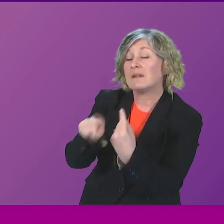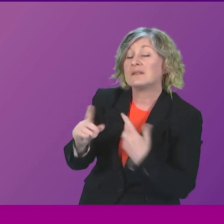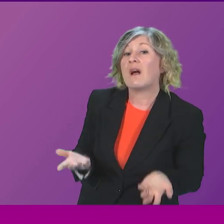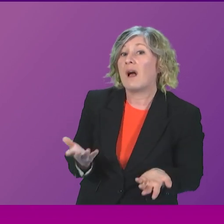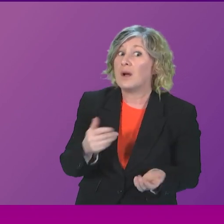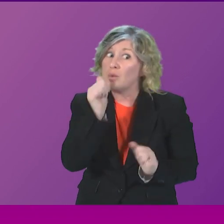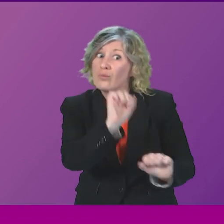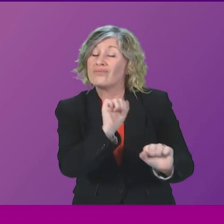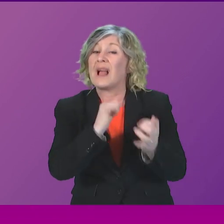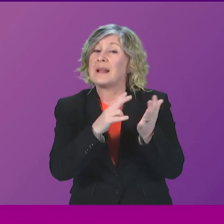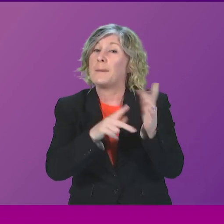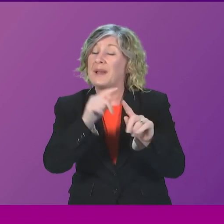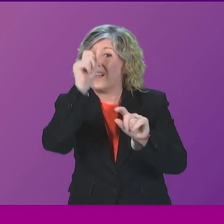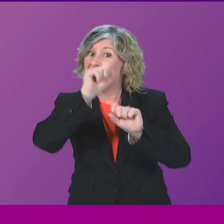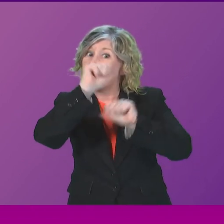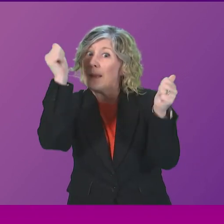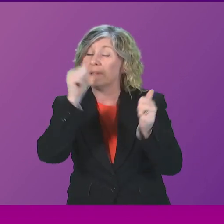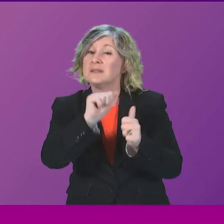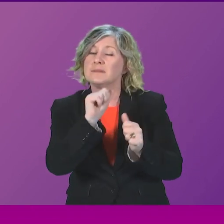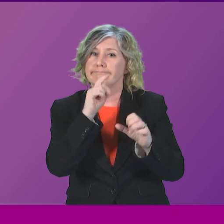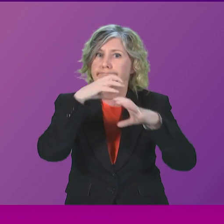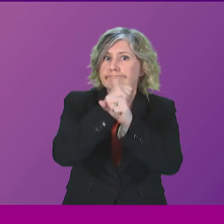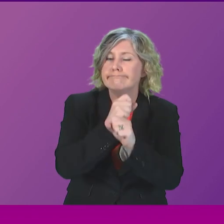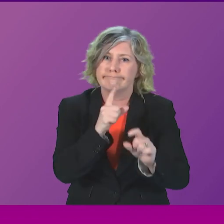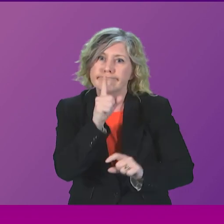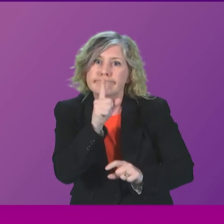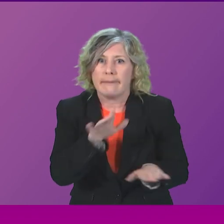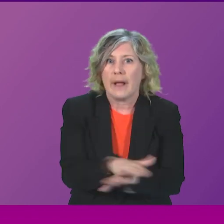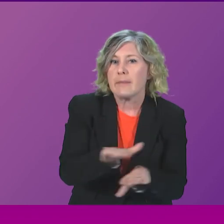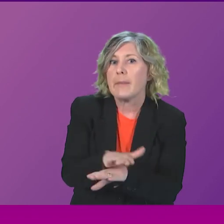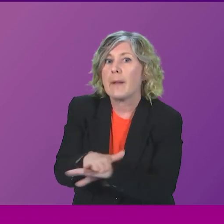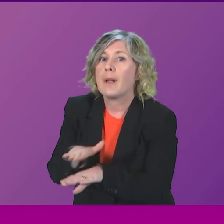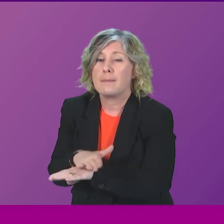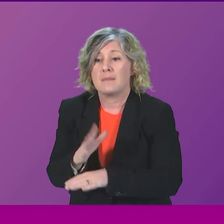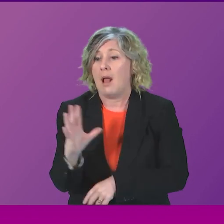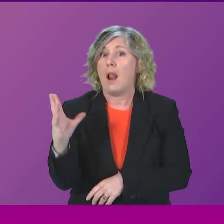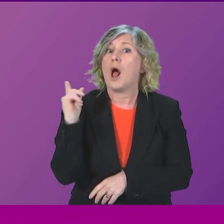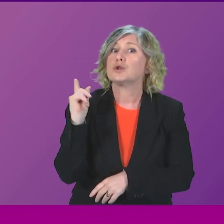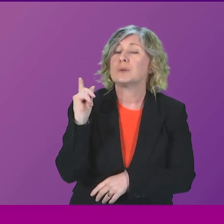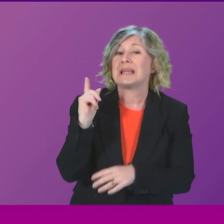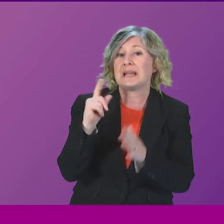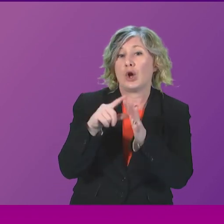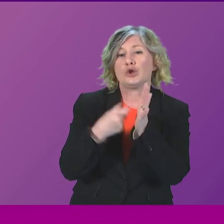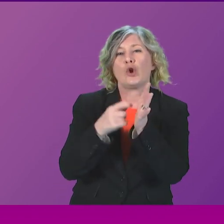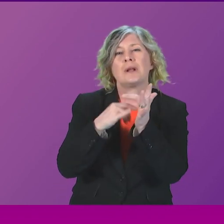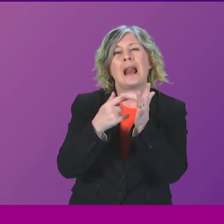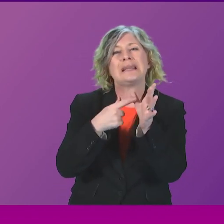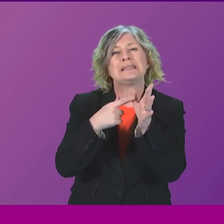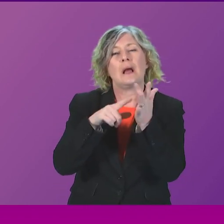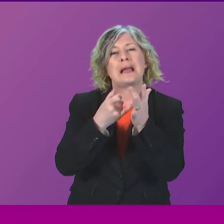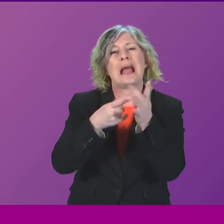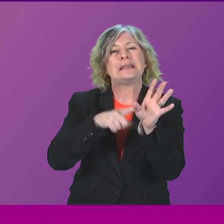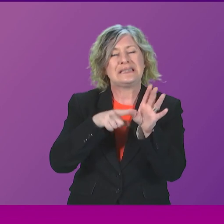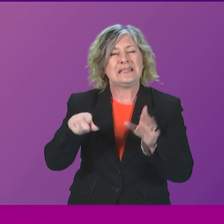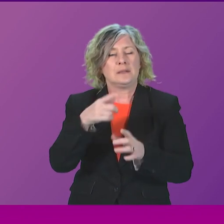famed for a culture of secrecy and cover-up. Last week, Dr Lisa Mitchell Casey, the lawyer for the bereaved families